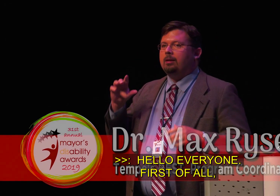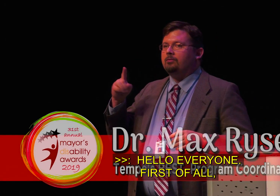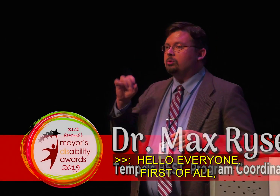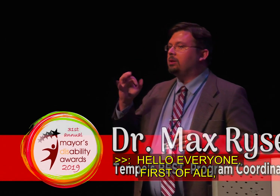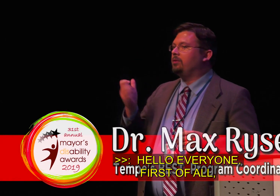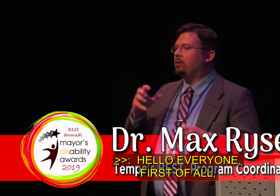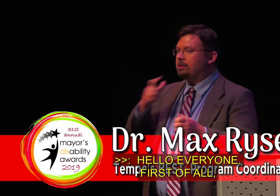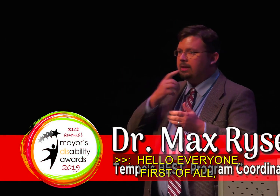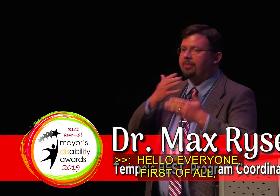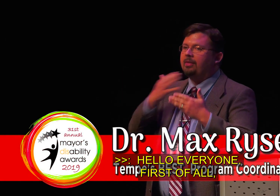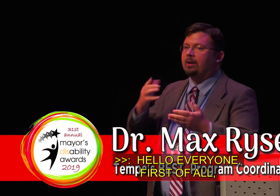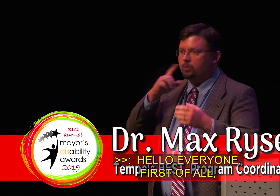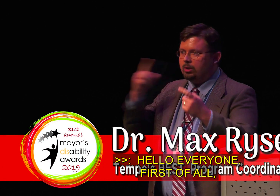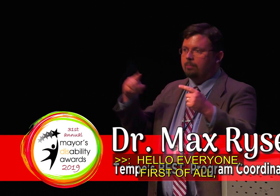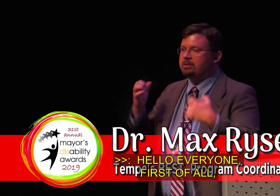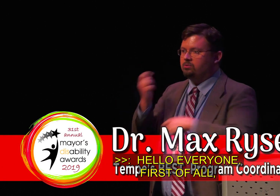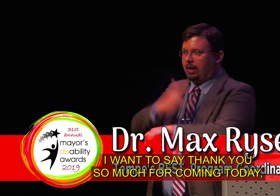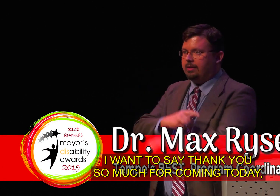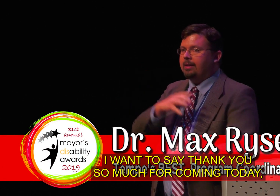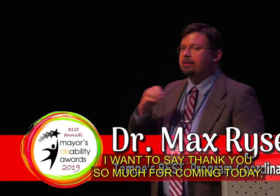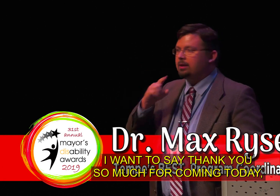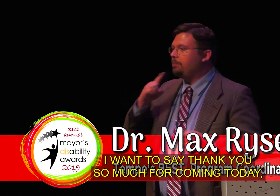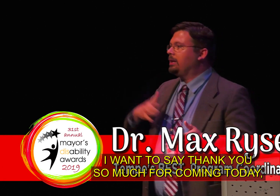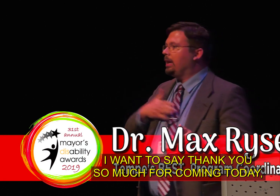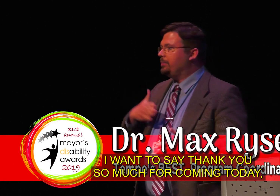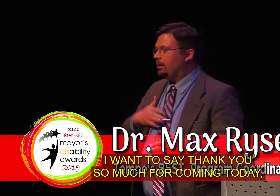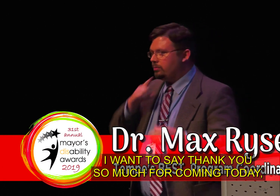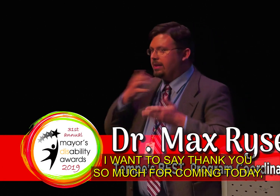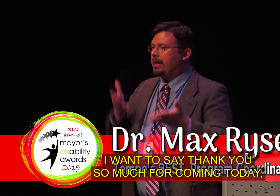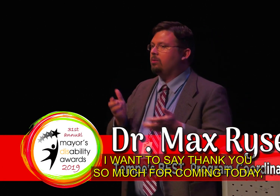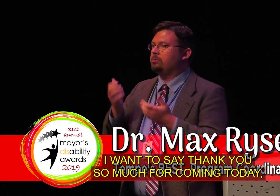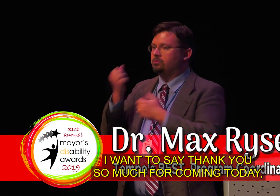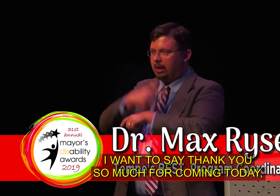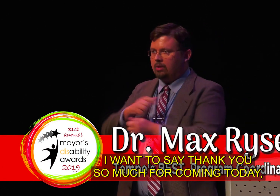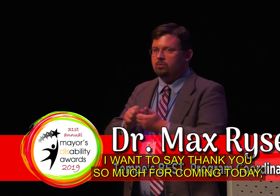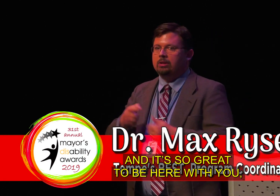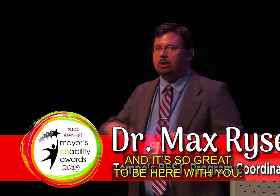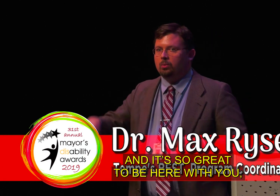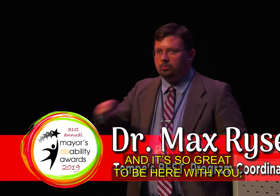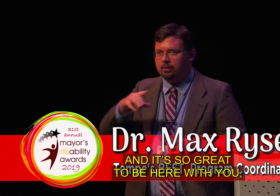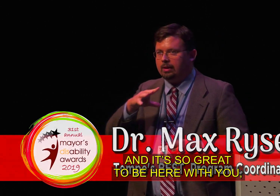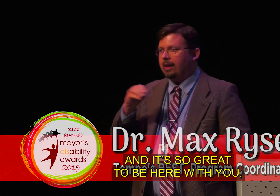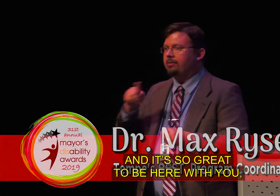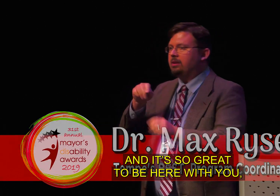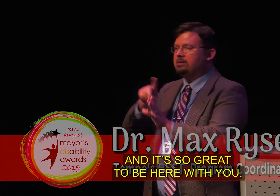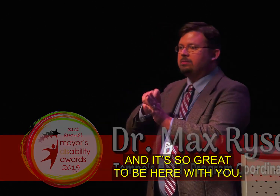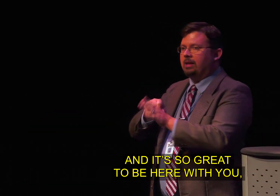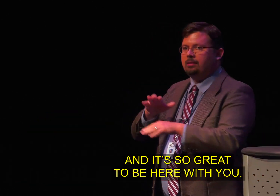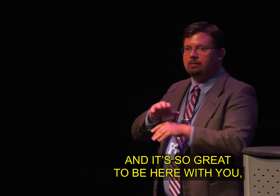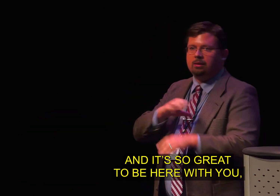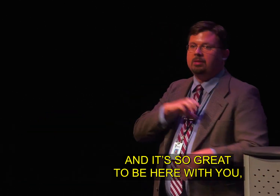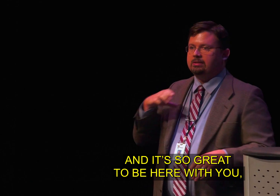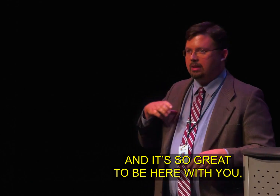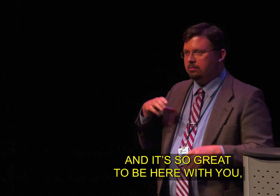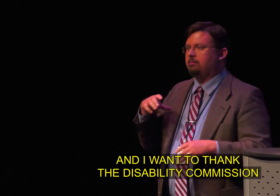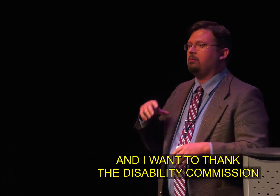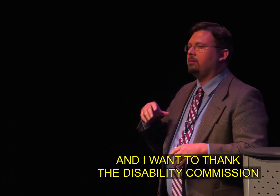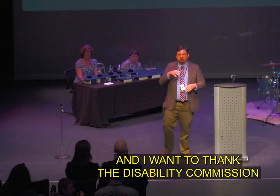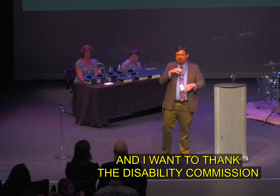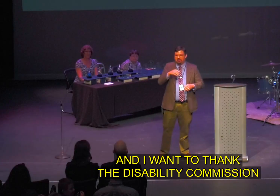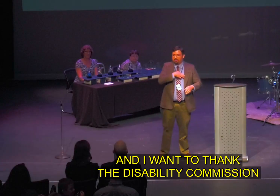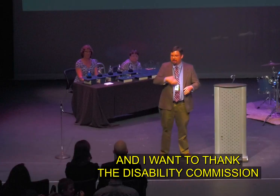Hello, everyone. First of all, I want to say thank you so much for coming today. And it's so great to be here with you.